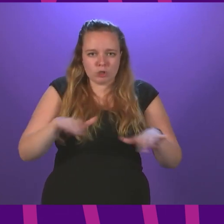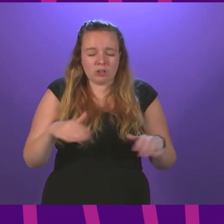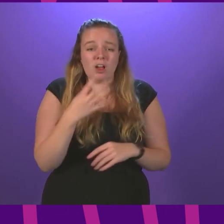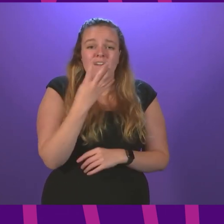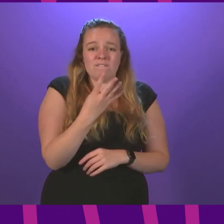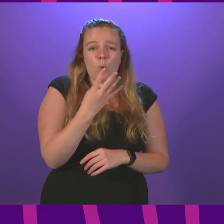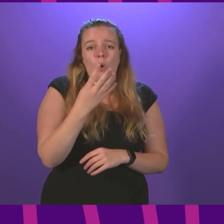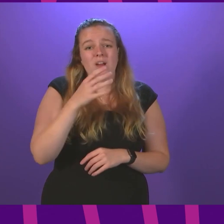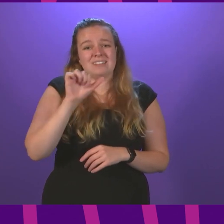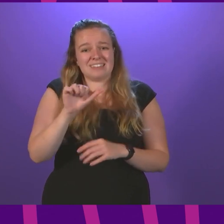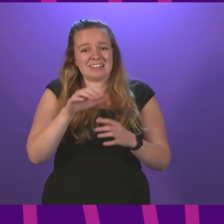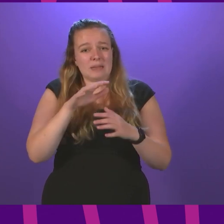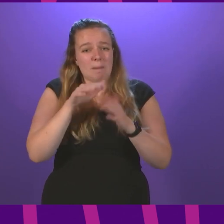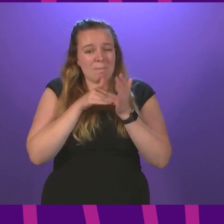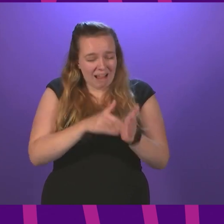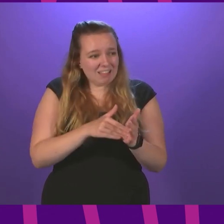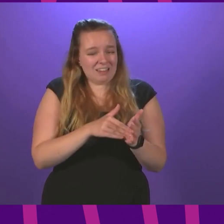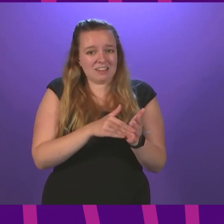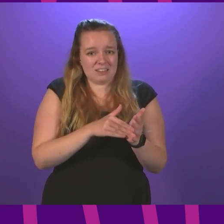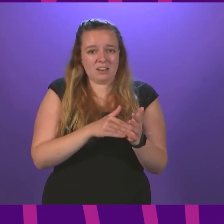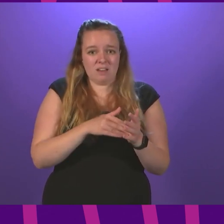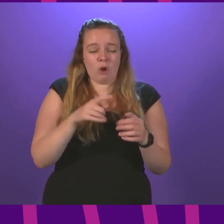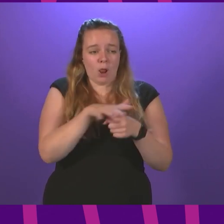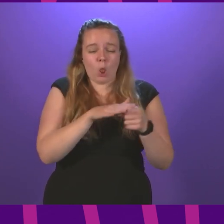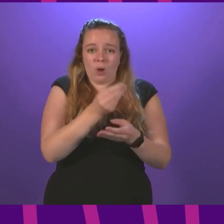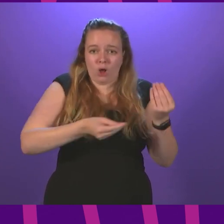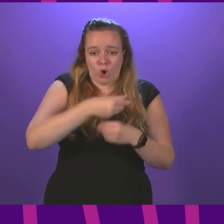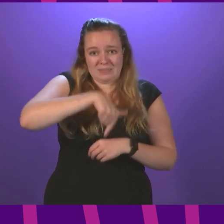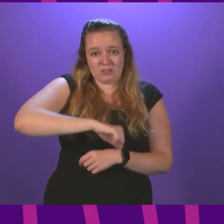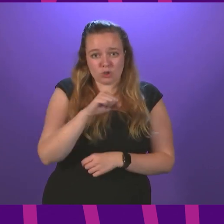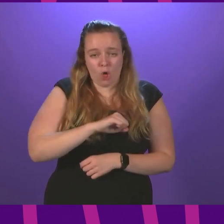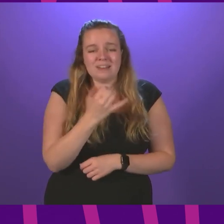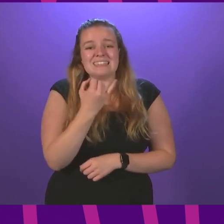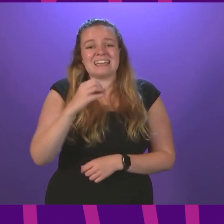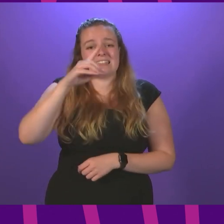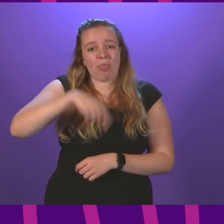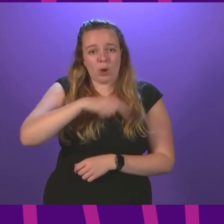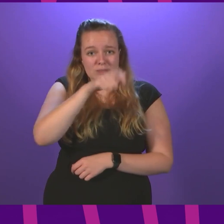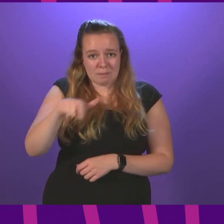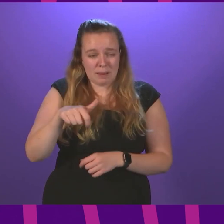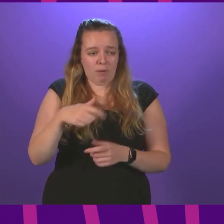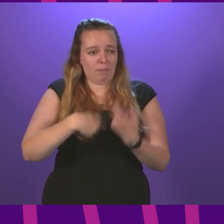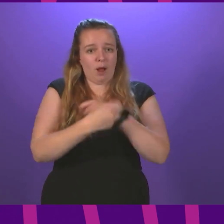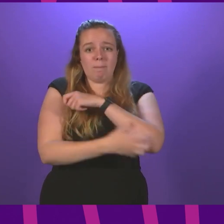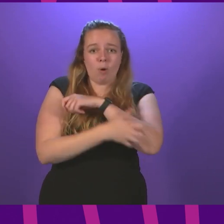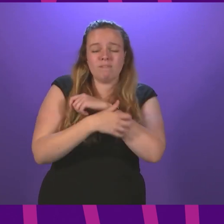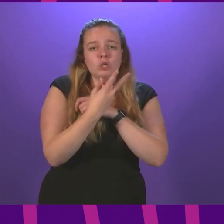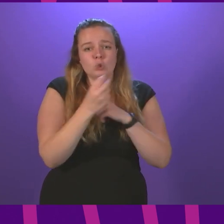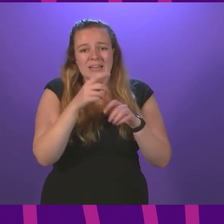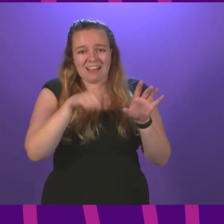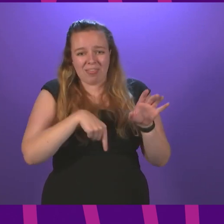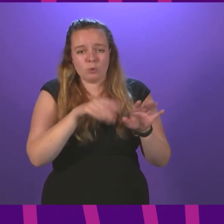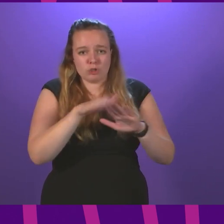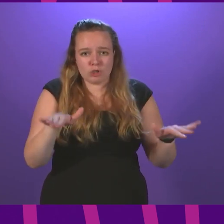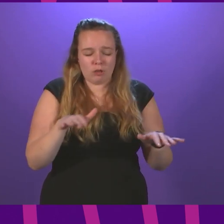£460 million a year out of local economies here in Scotland, 60,000 people plunged into poverty, 20,000